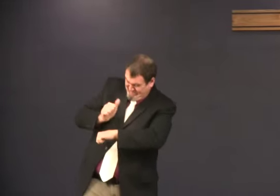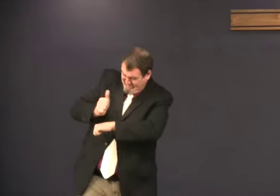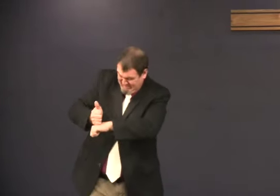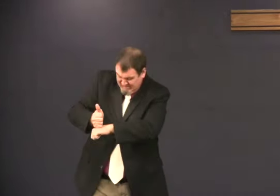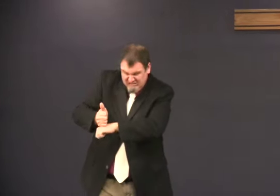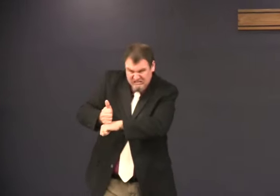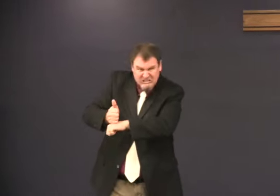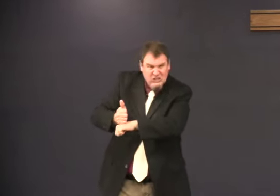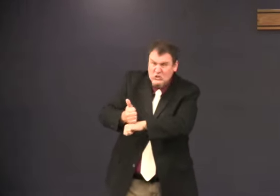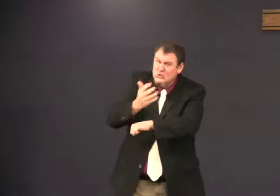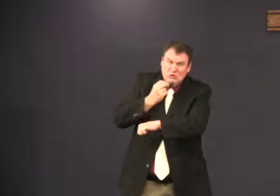early church.